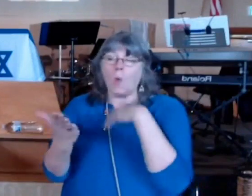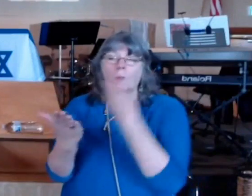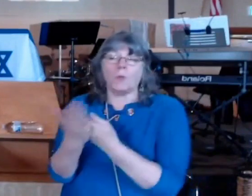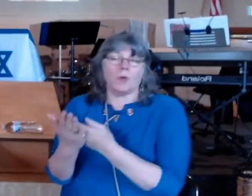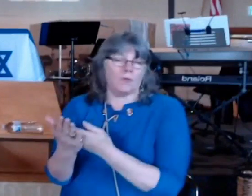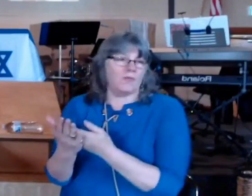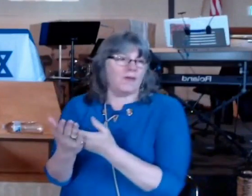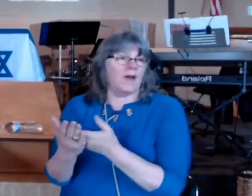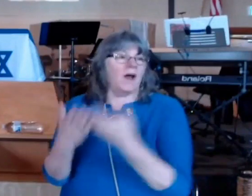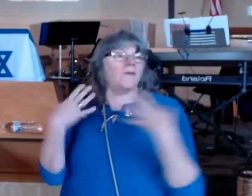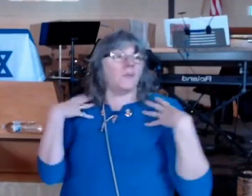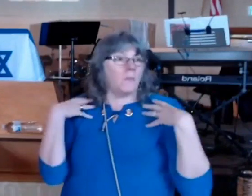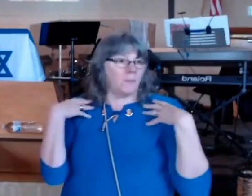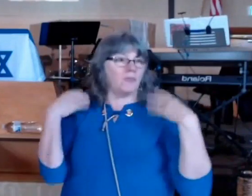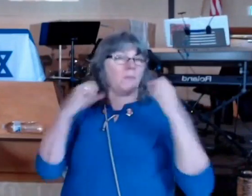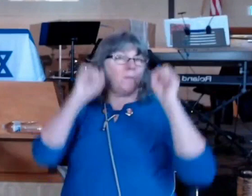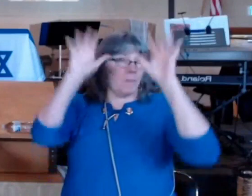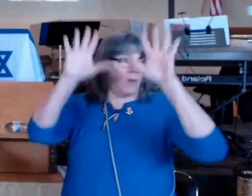that the Messiah could come